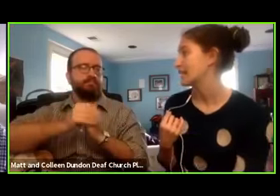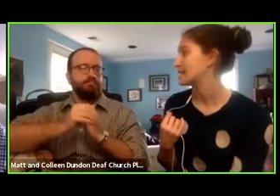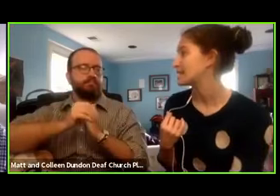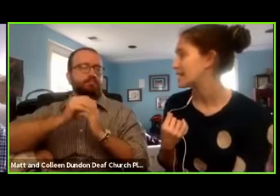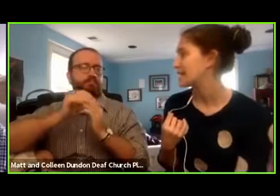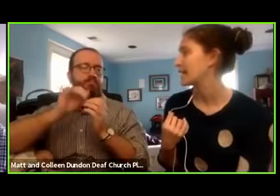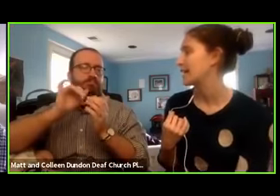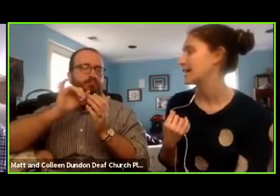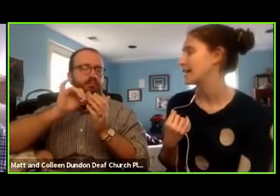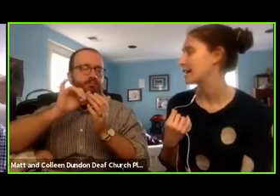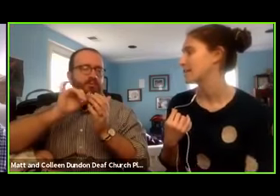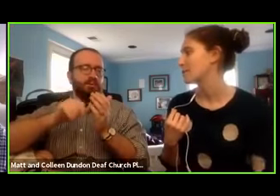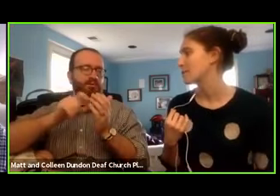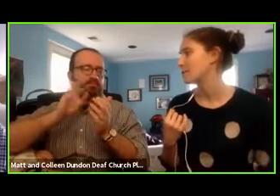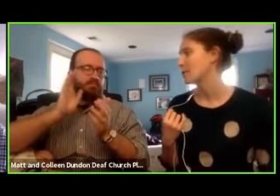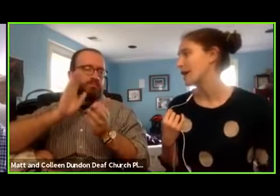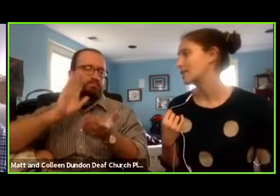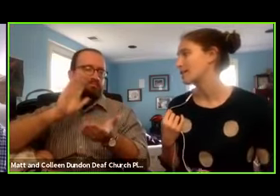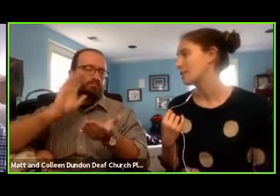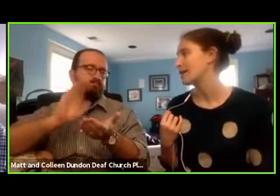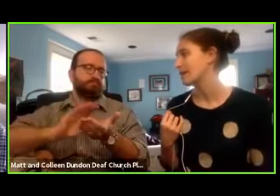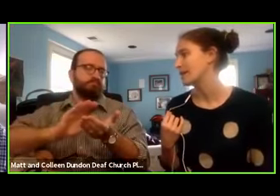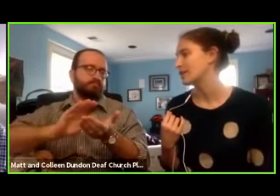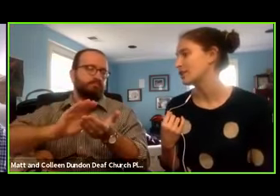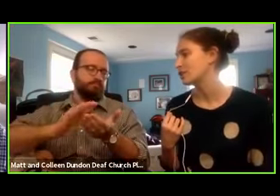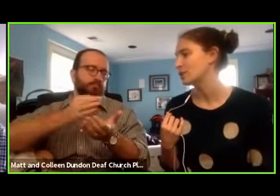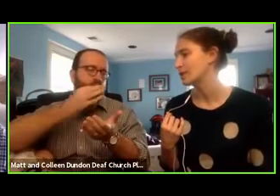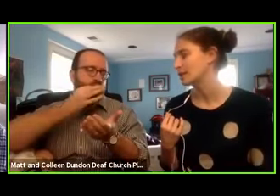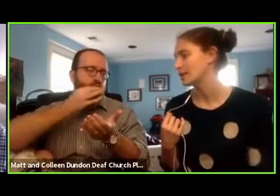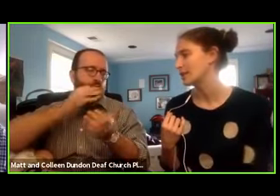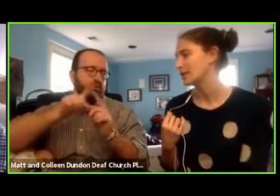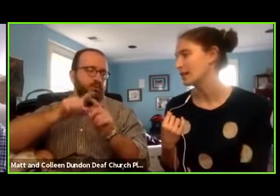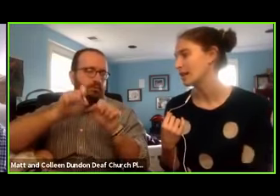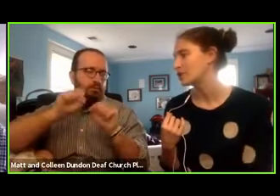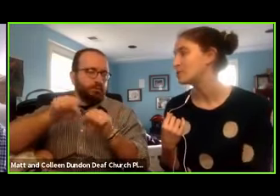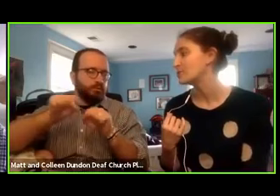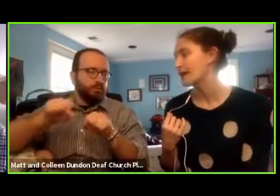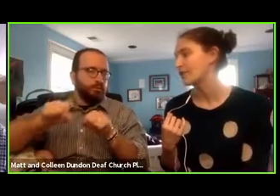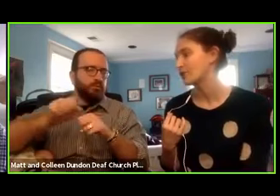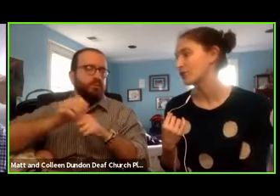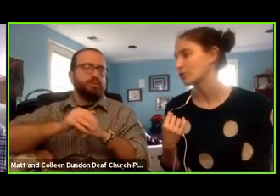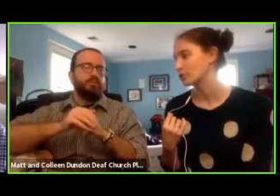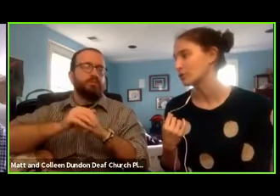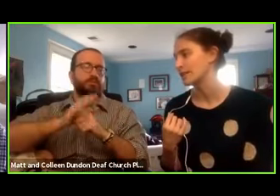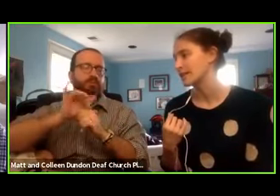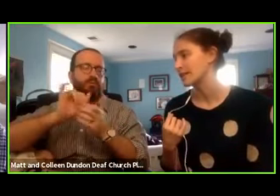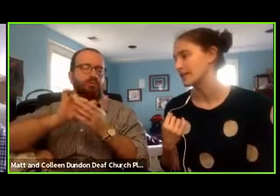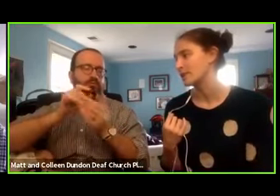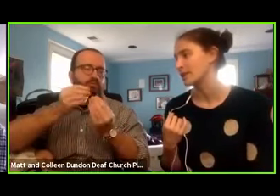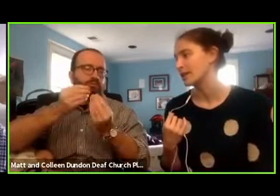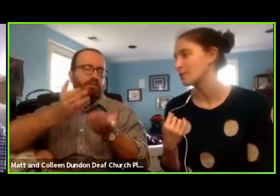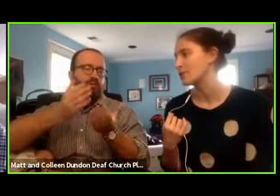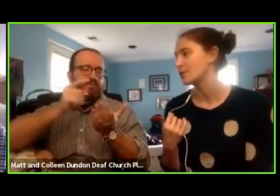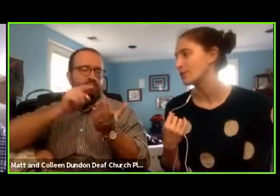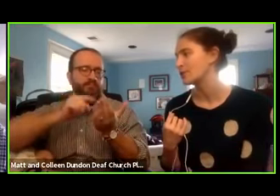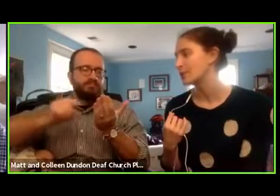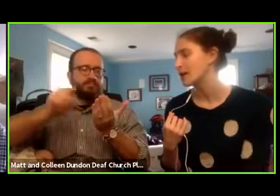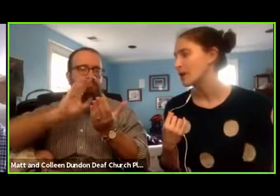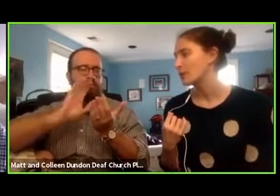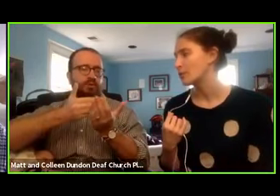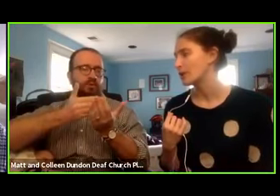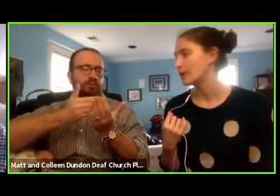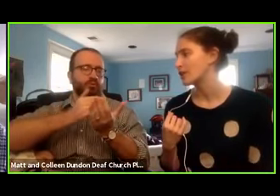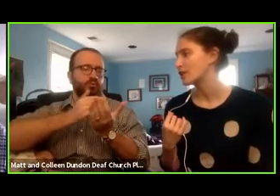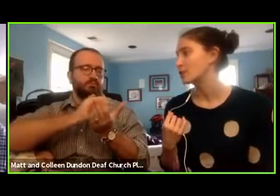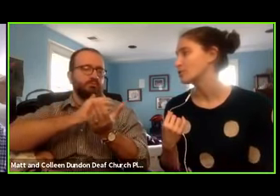as they're getting sick. And as some people are passing away, that you would, uh, use that for your glory, that they would come to know you.